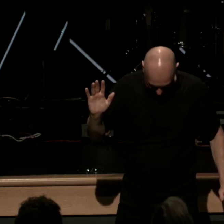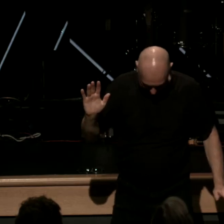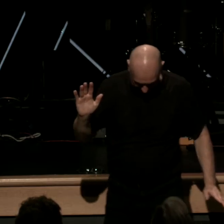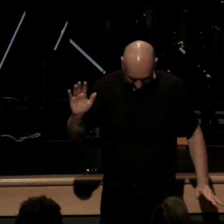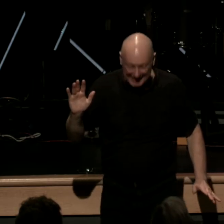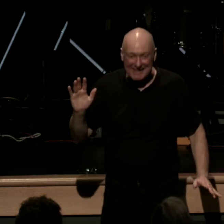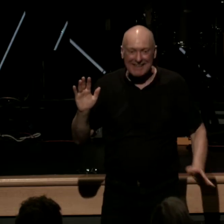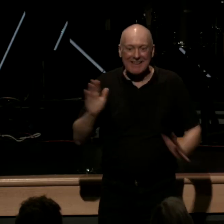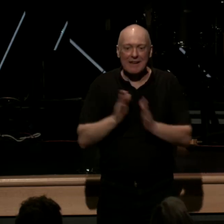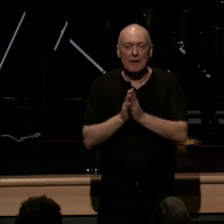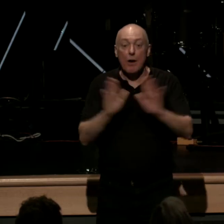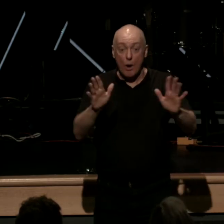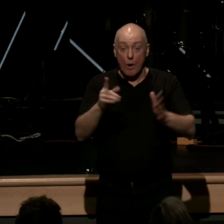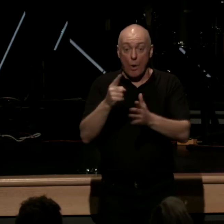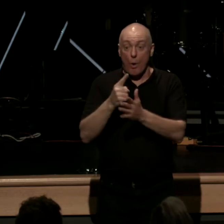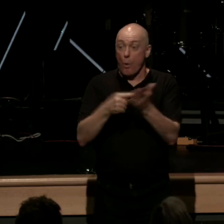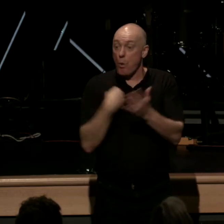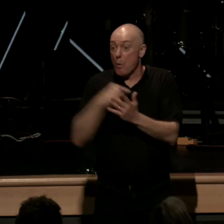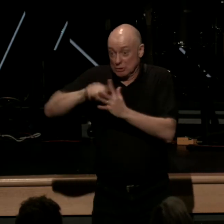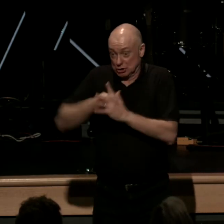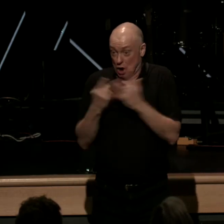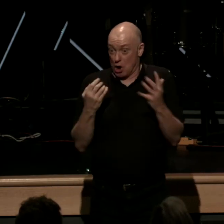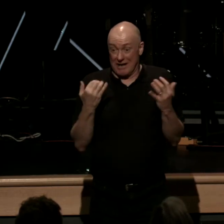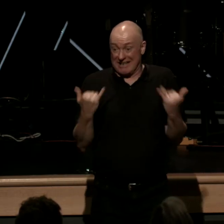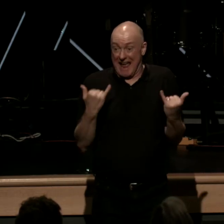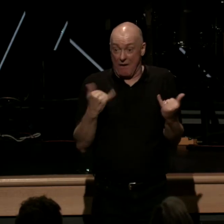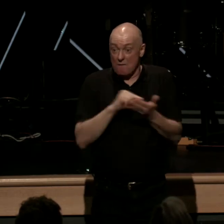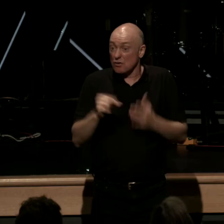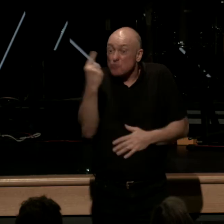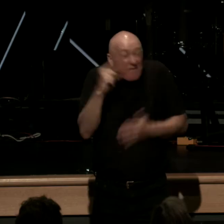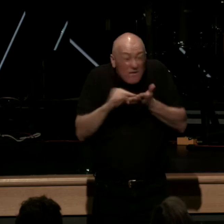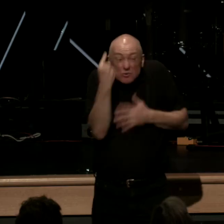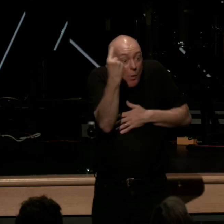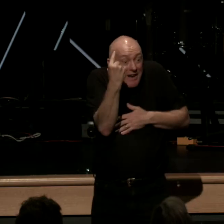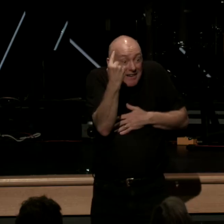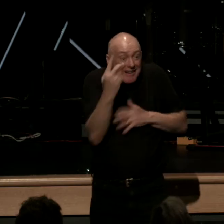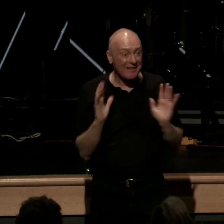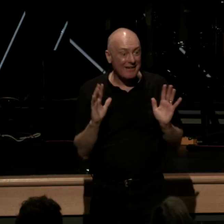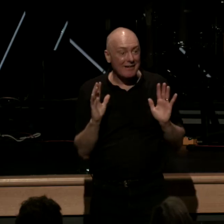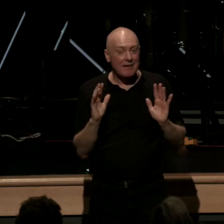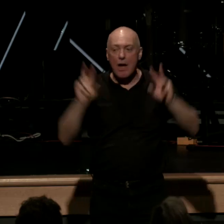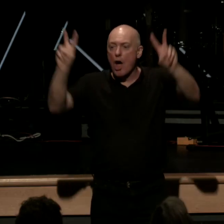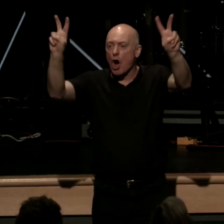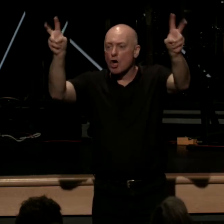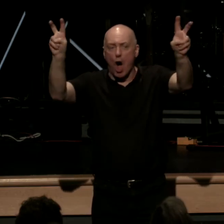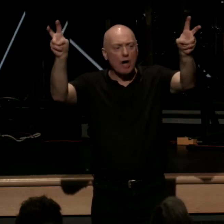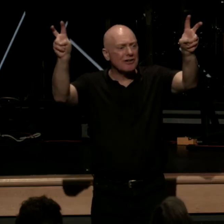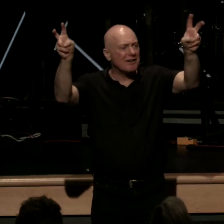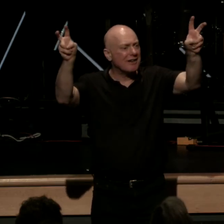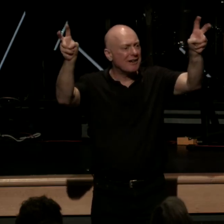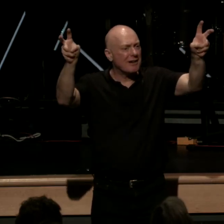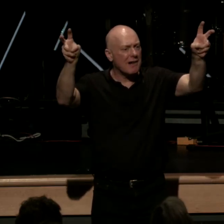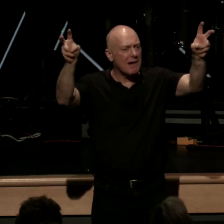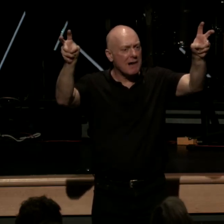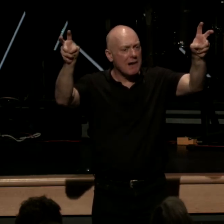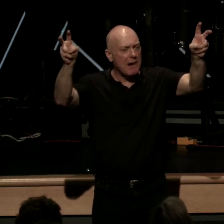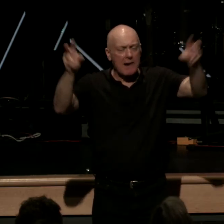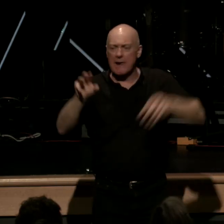now what we embark upon just within verse 1 it has been called the material principle